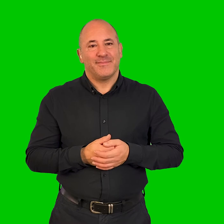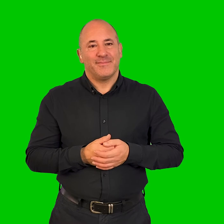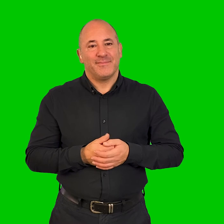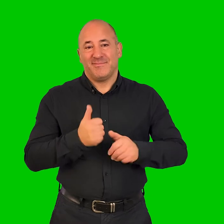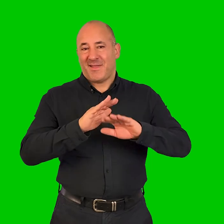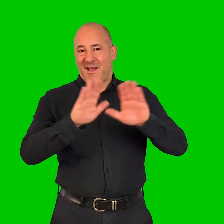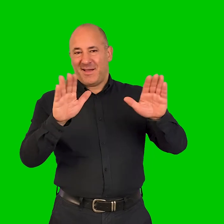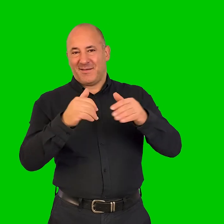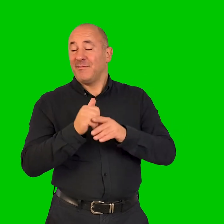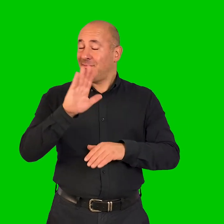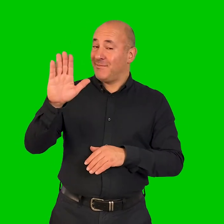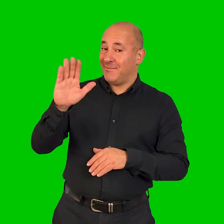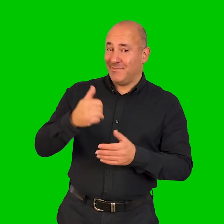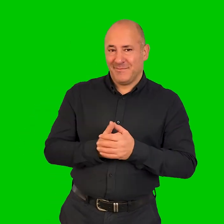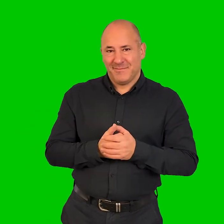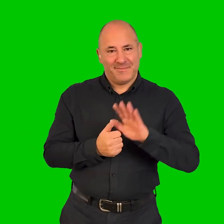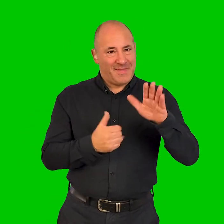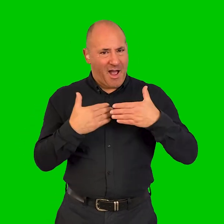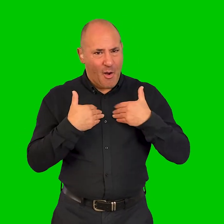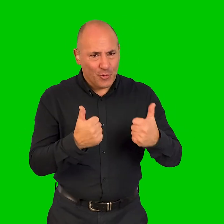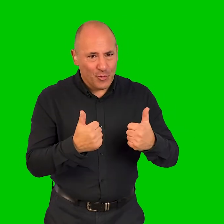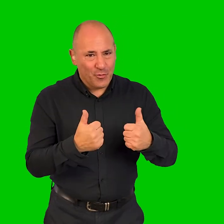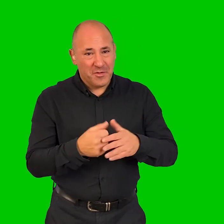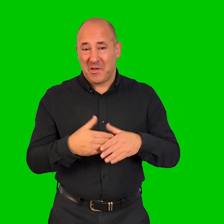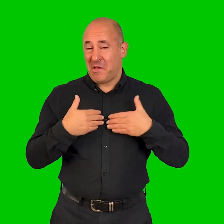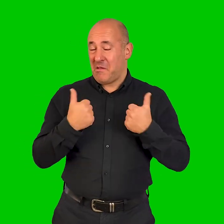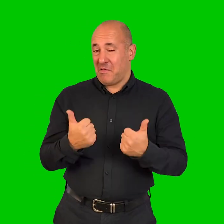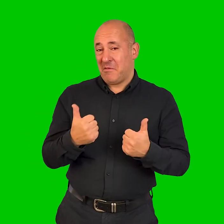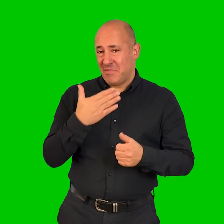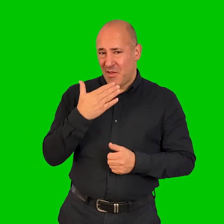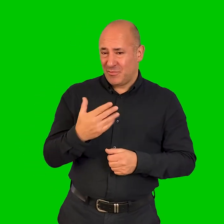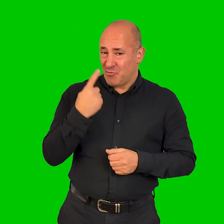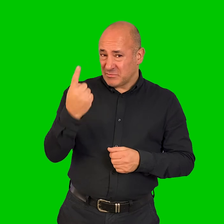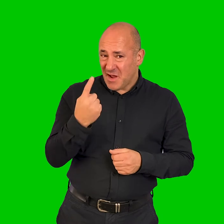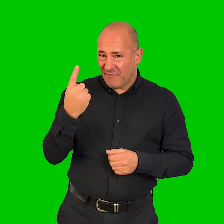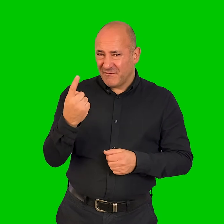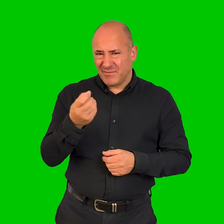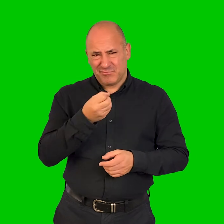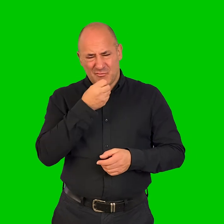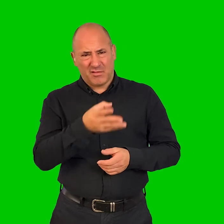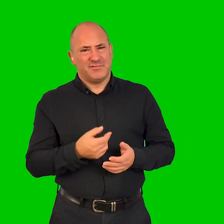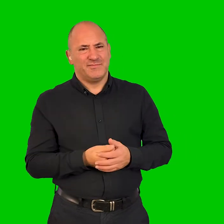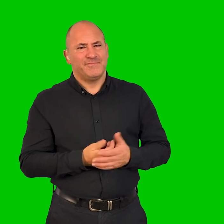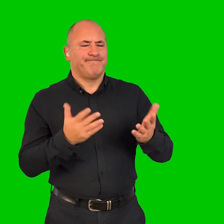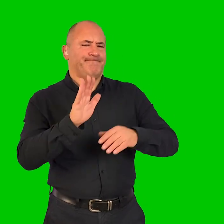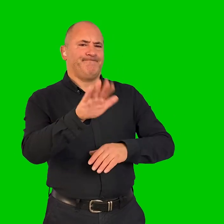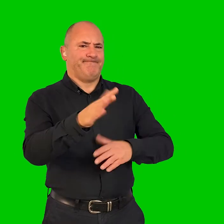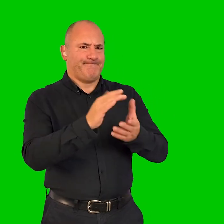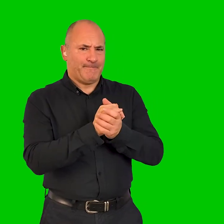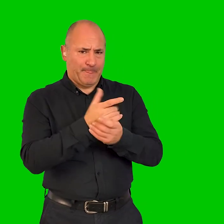Hiya, Joanne. Hello, Mandy. Hiya, how are you? I'm good, thank you. How are you? Brilliant, thank you. Now,